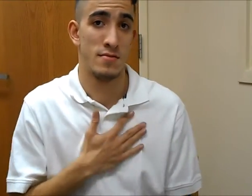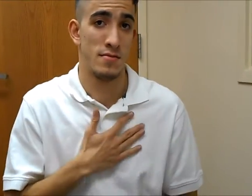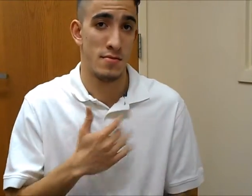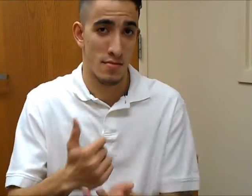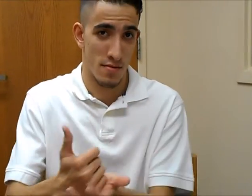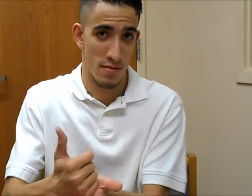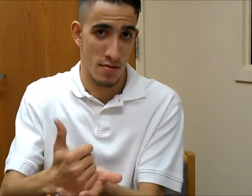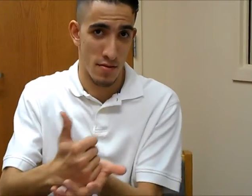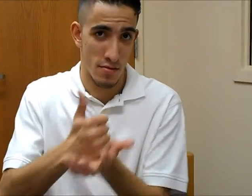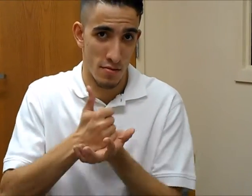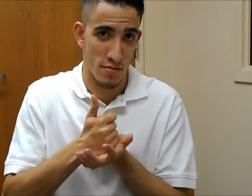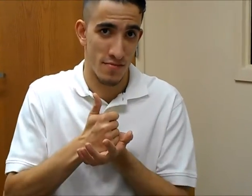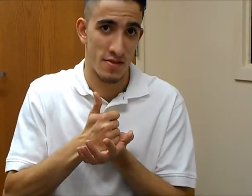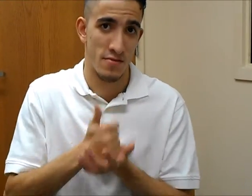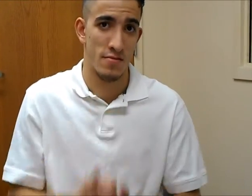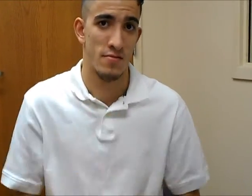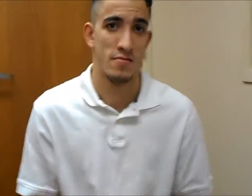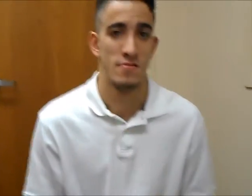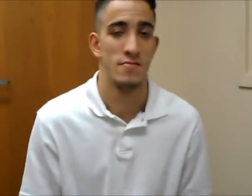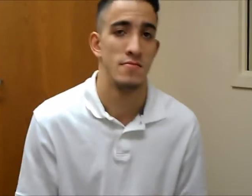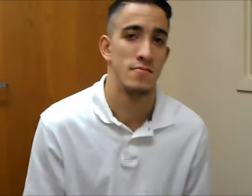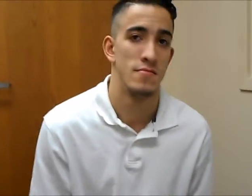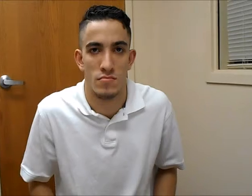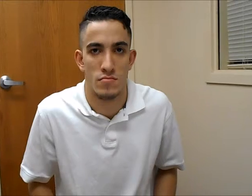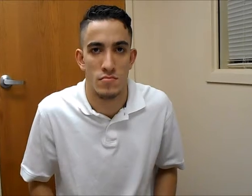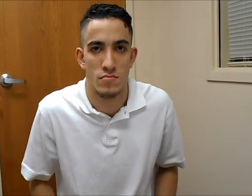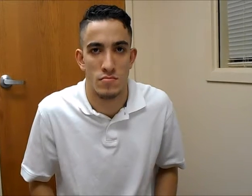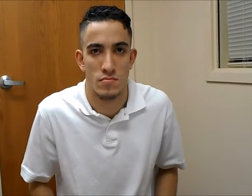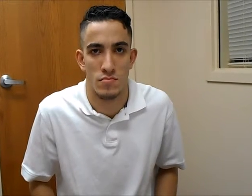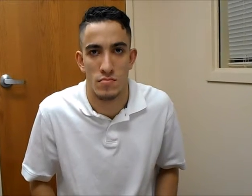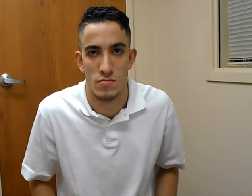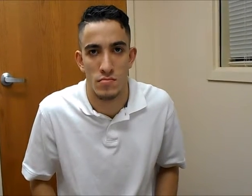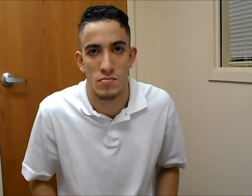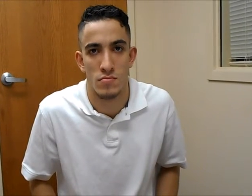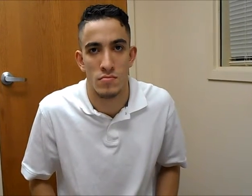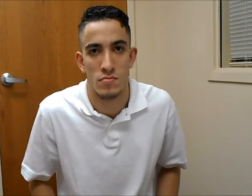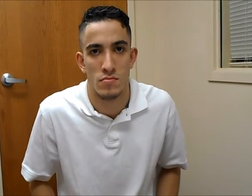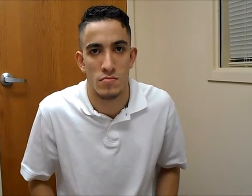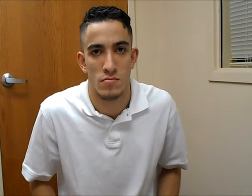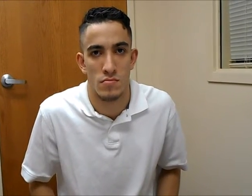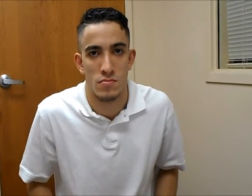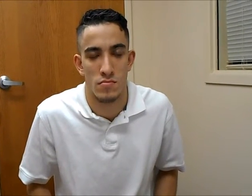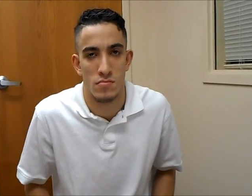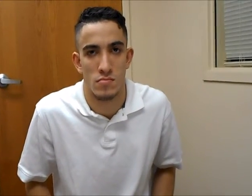Please help me. Act 3. Scene 1.